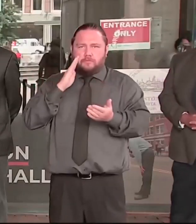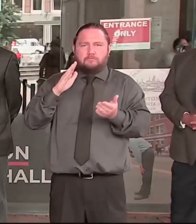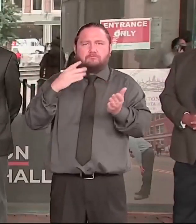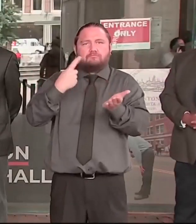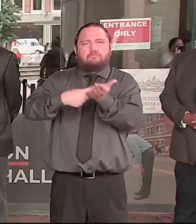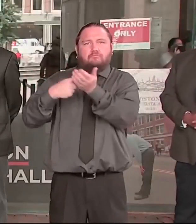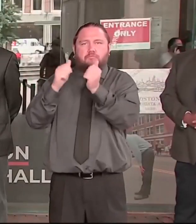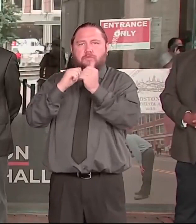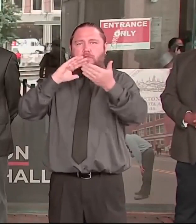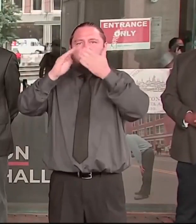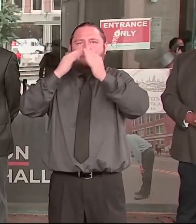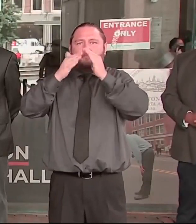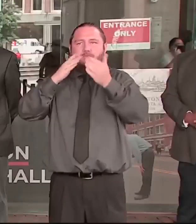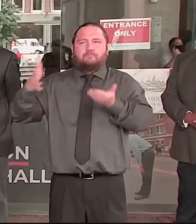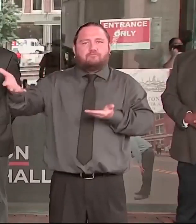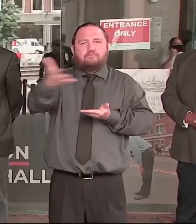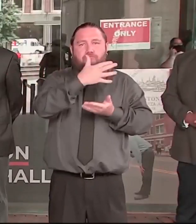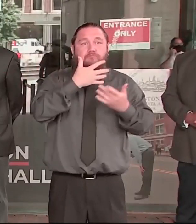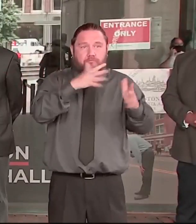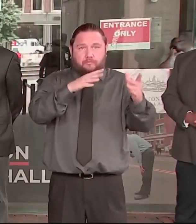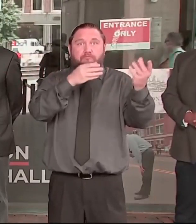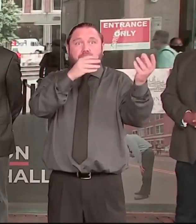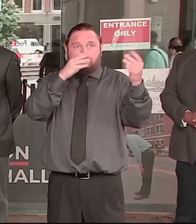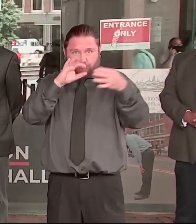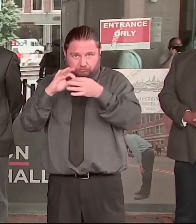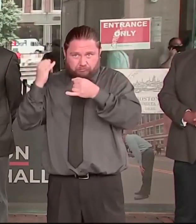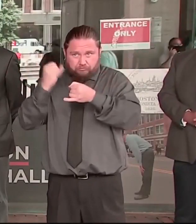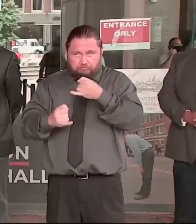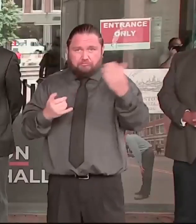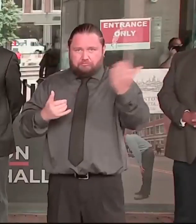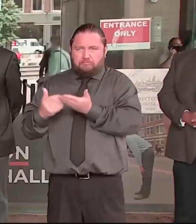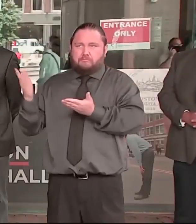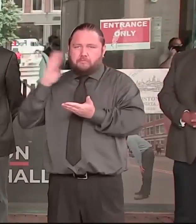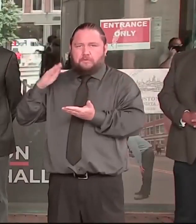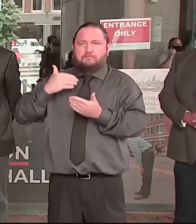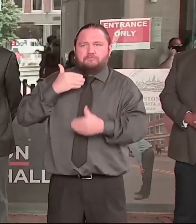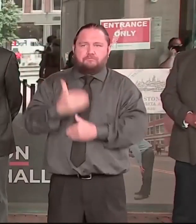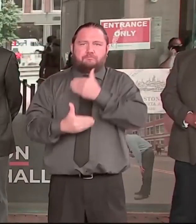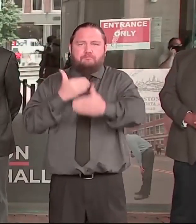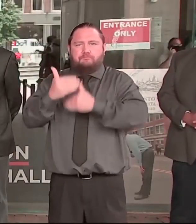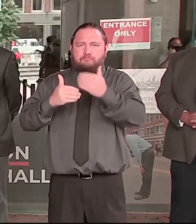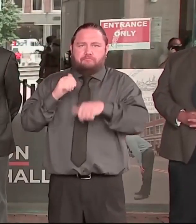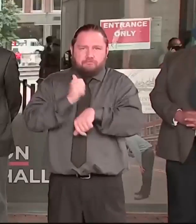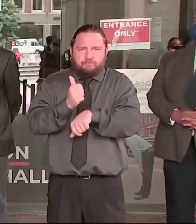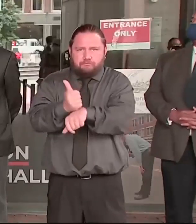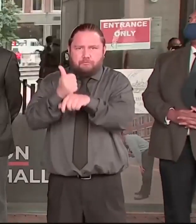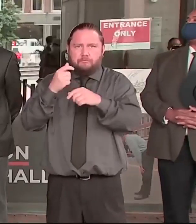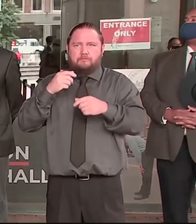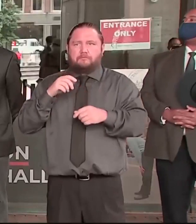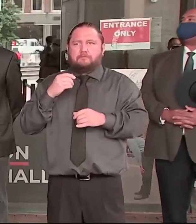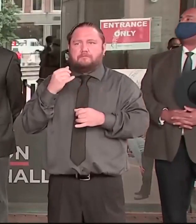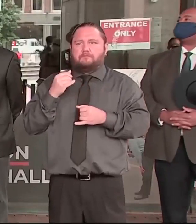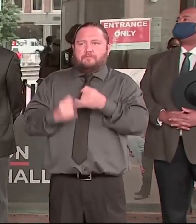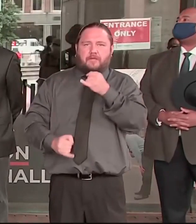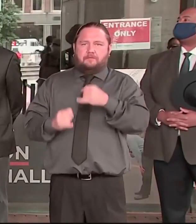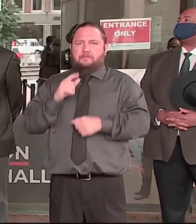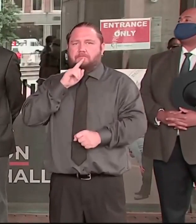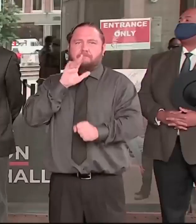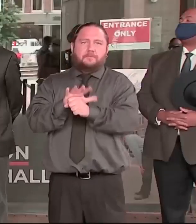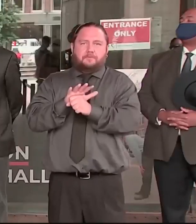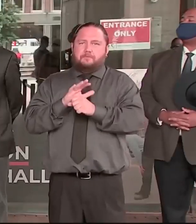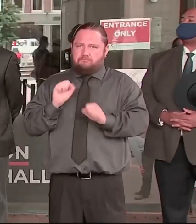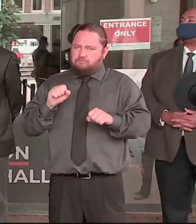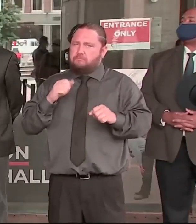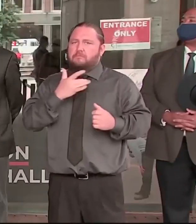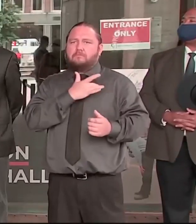pass us by. I pledge to make Boston a national leader in this work, and we are falling through on our pledge.